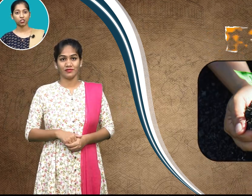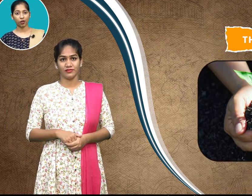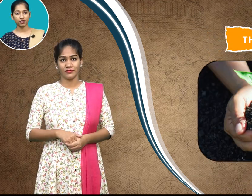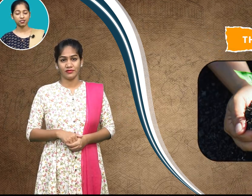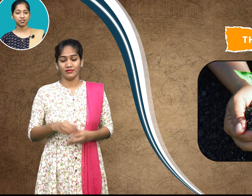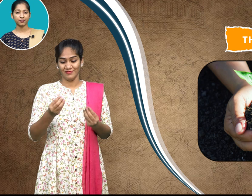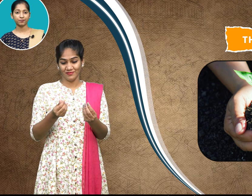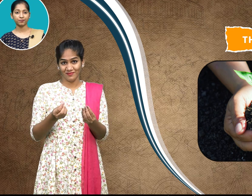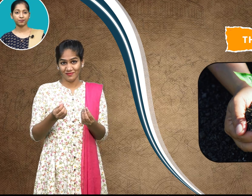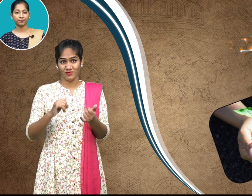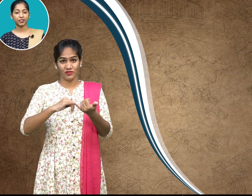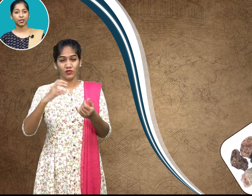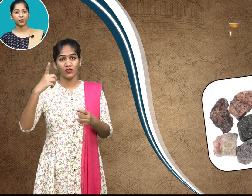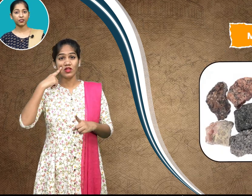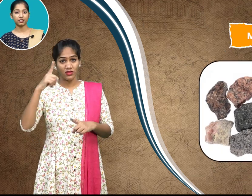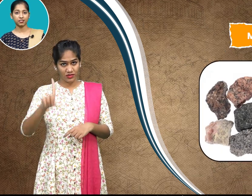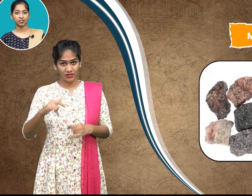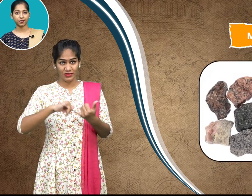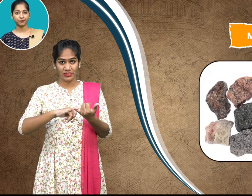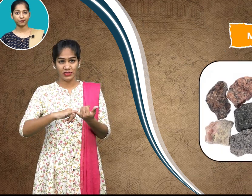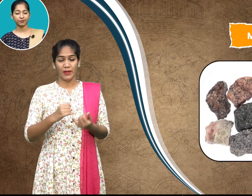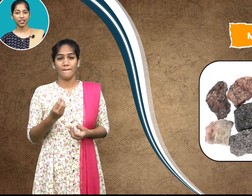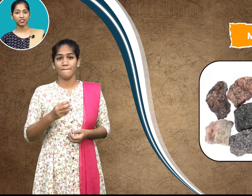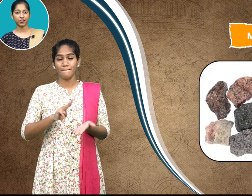soils the minerals etc